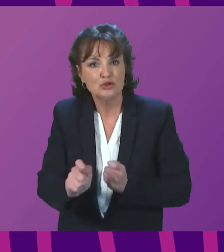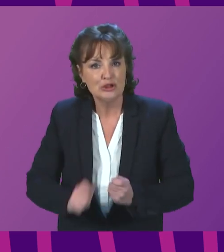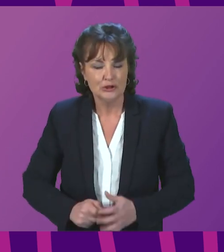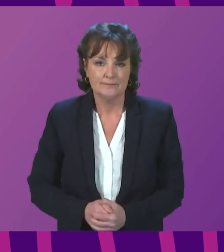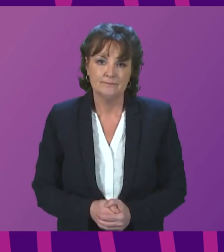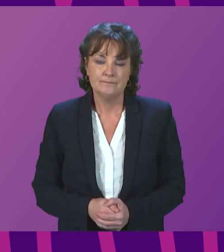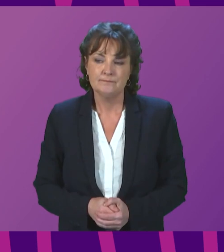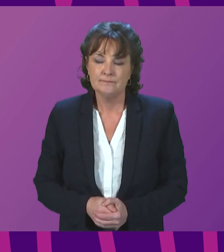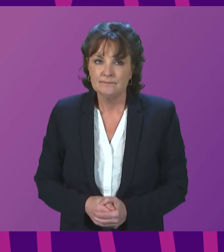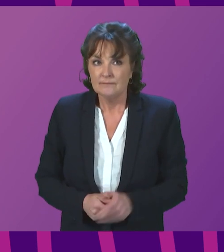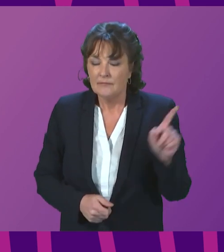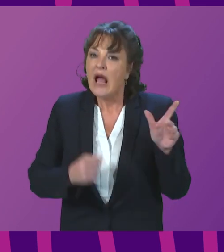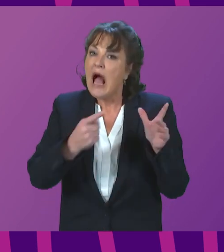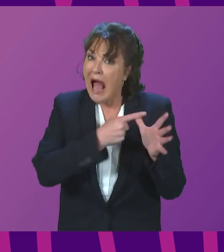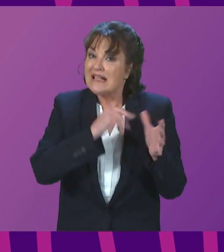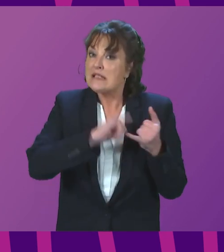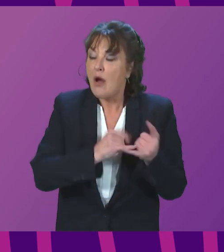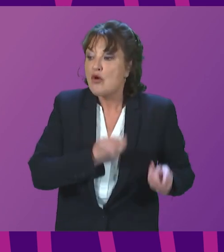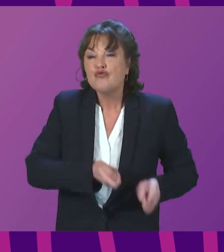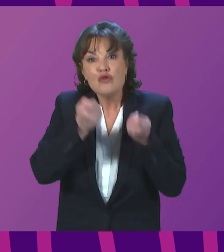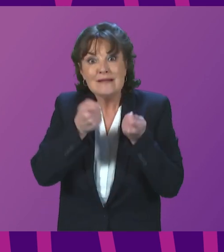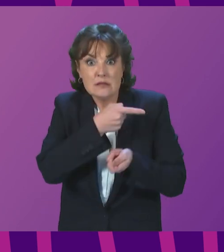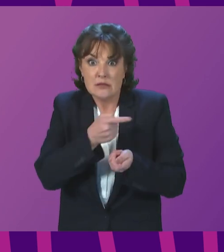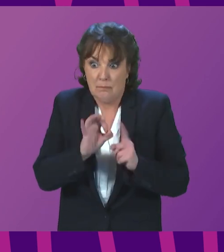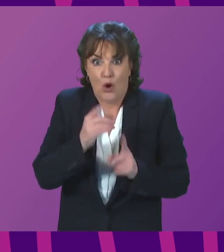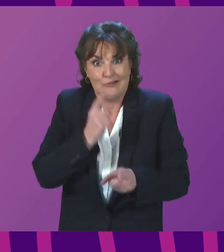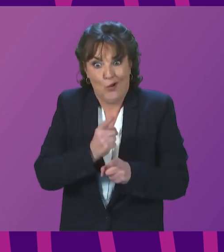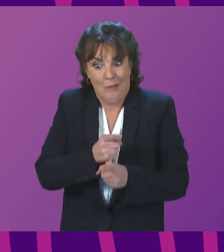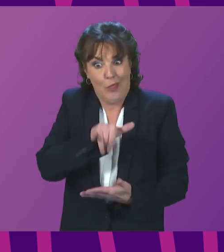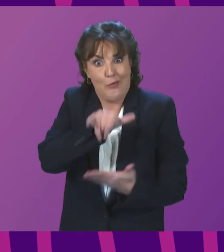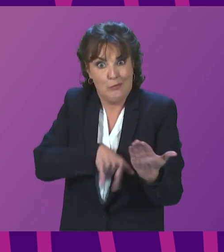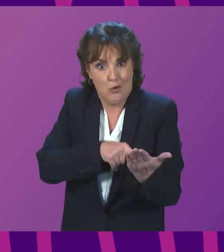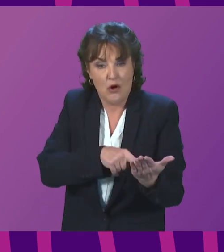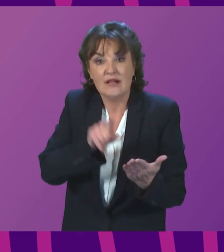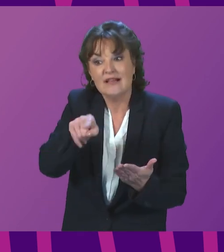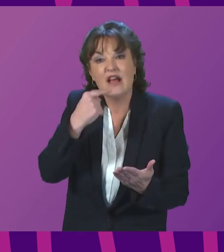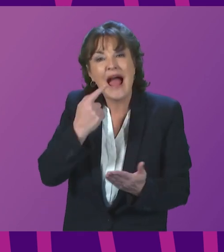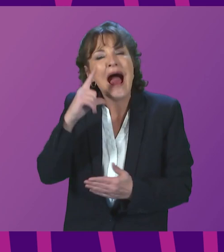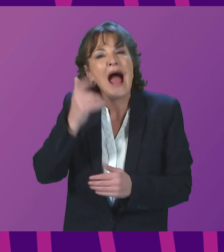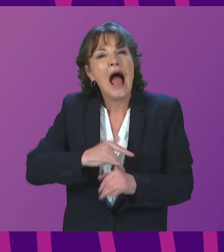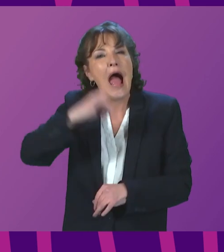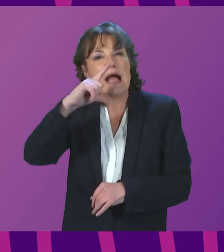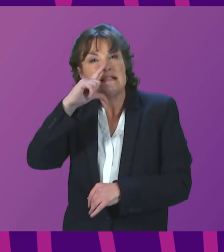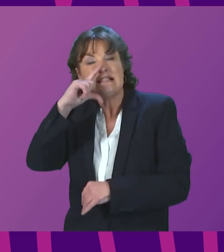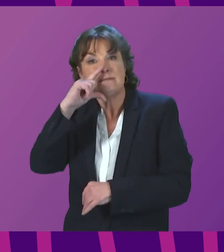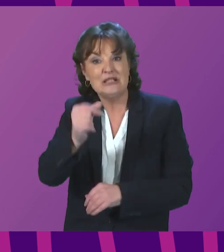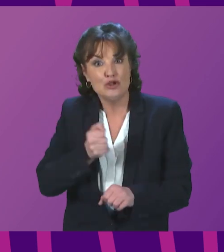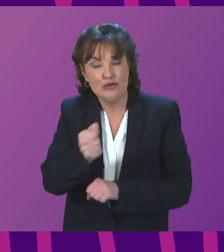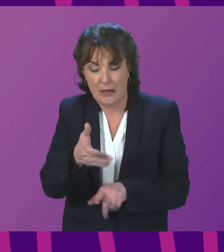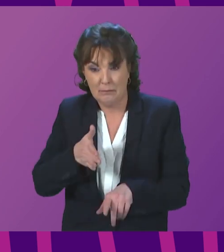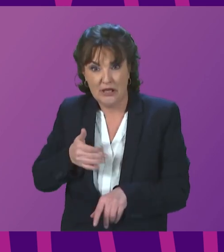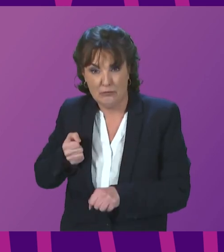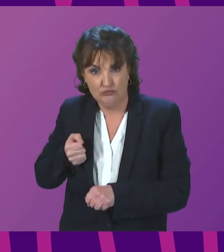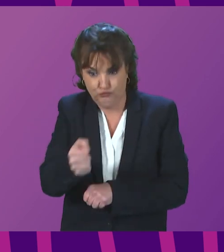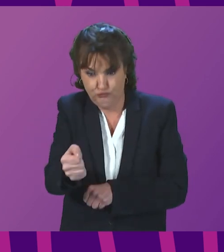to the specific point that Anna Sarwar raises to say, as indeed the report notes, the refurbished high-speed train that derailed was